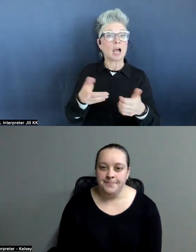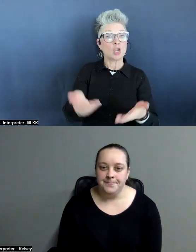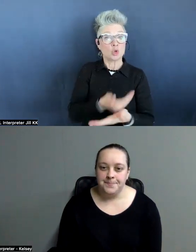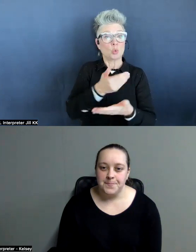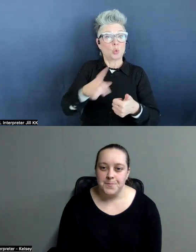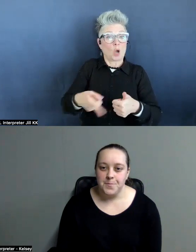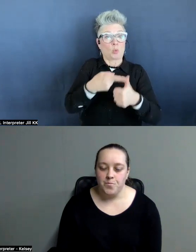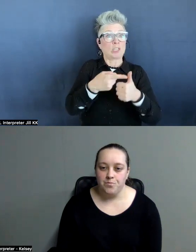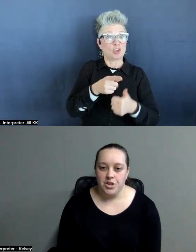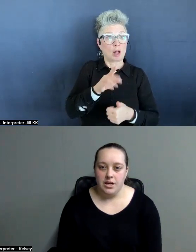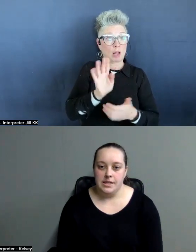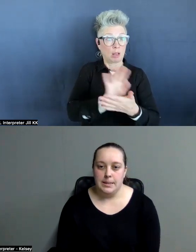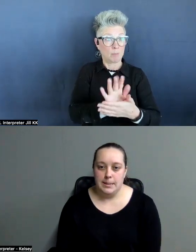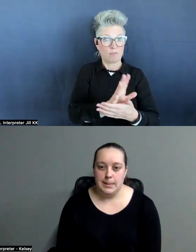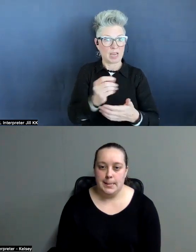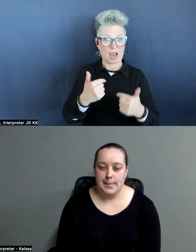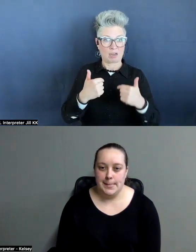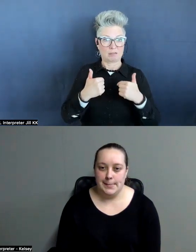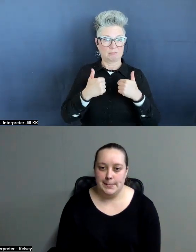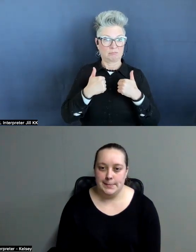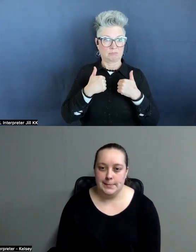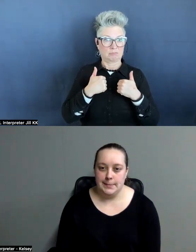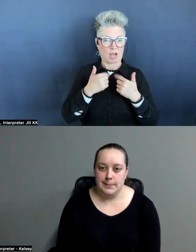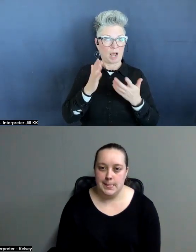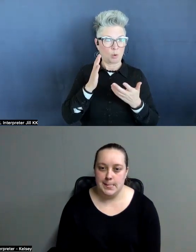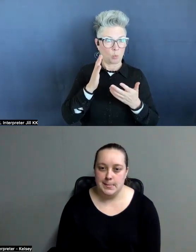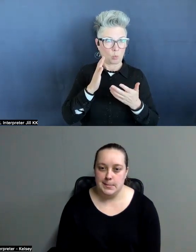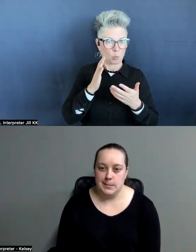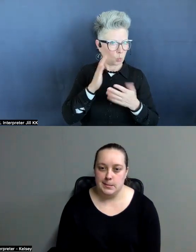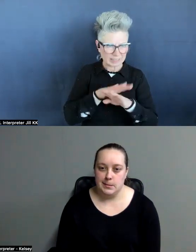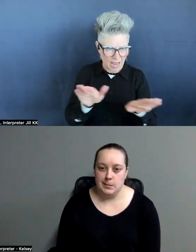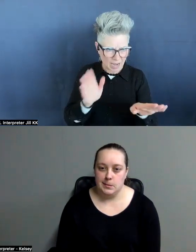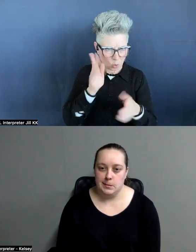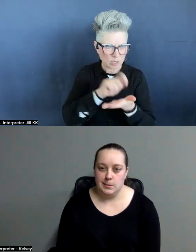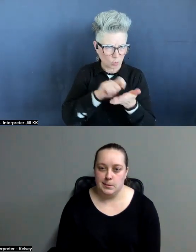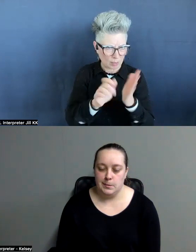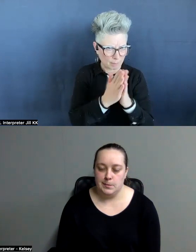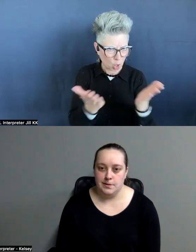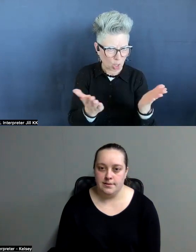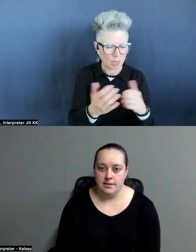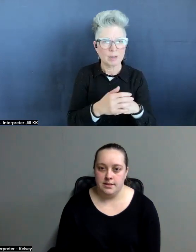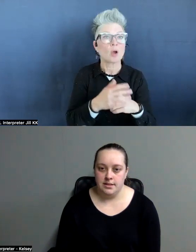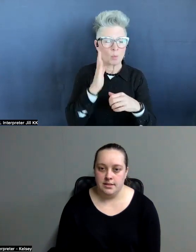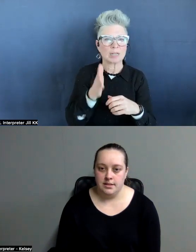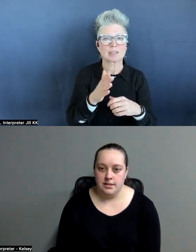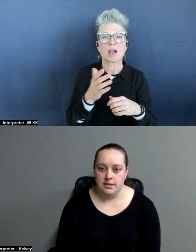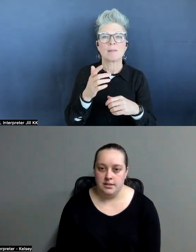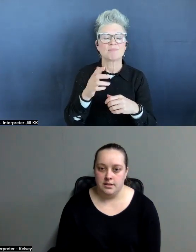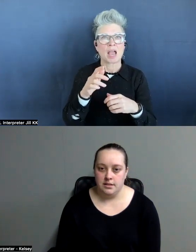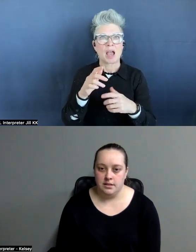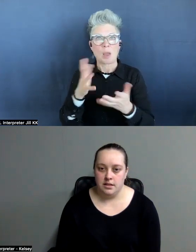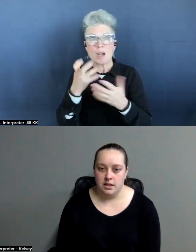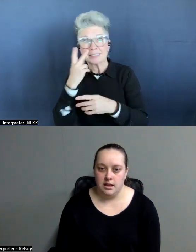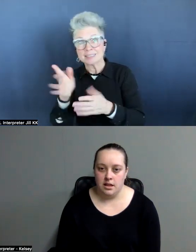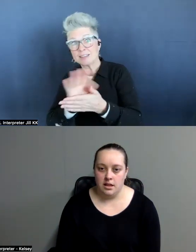and that I was going to write the book. So they were I thought I was going to see the movie before I had to start writing it. I never did. I